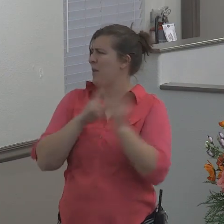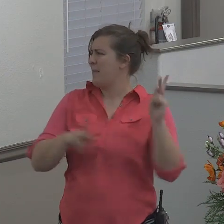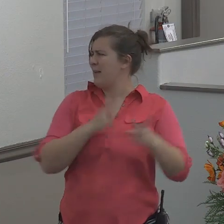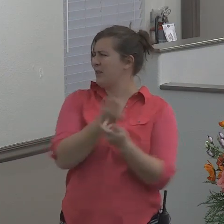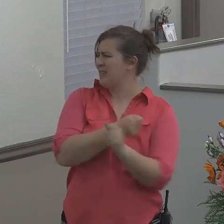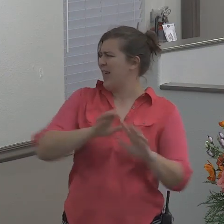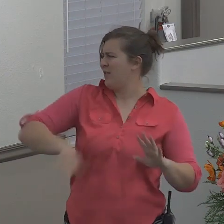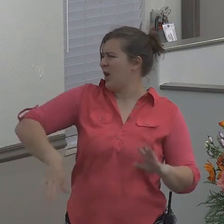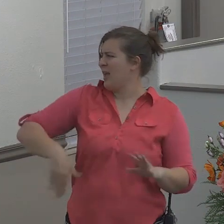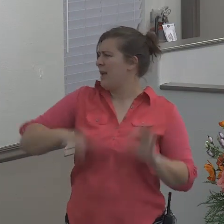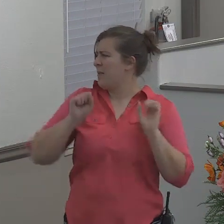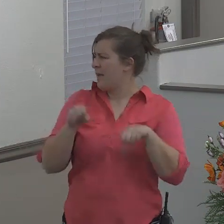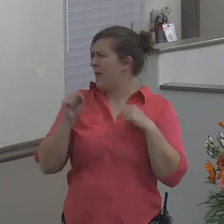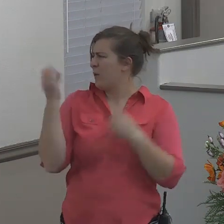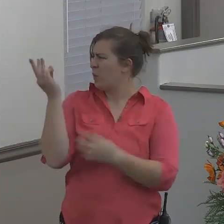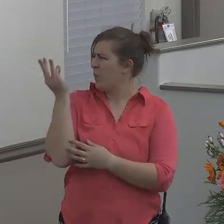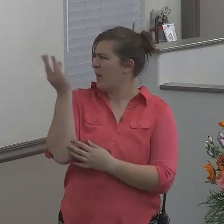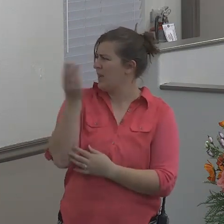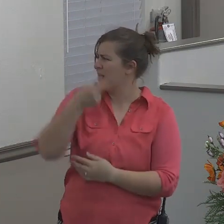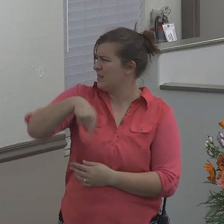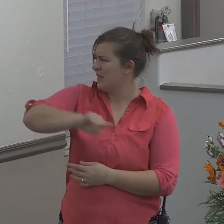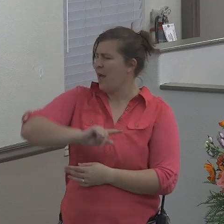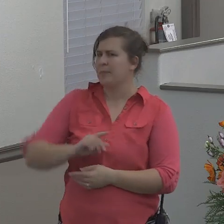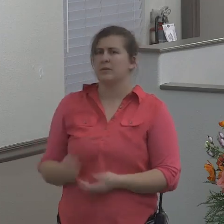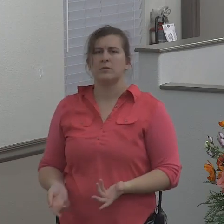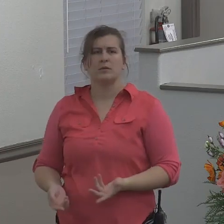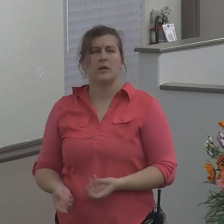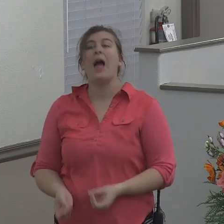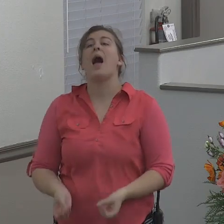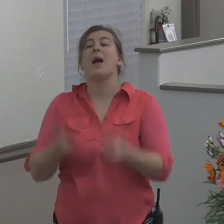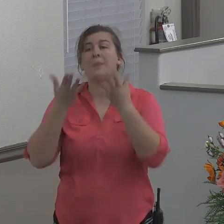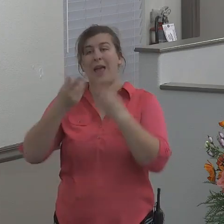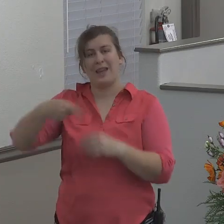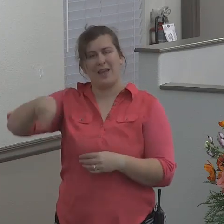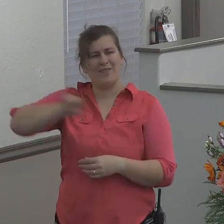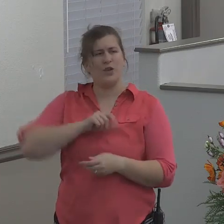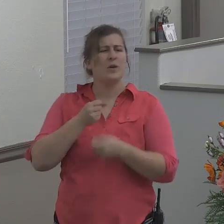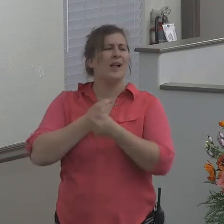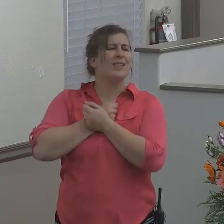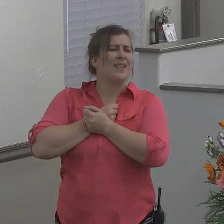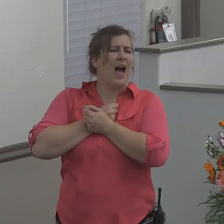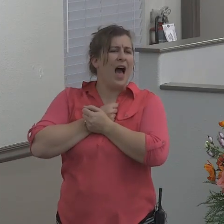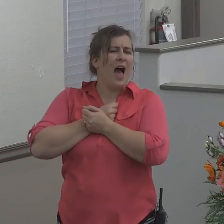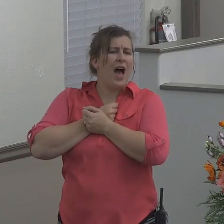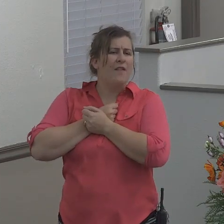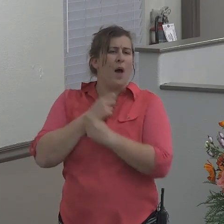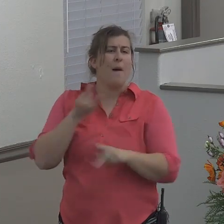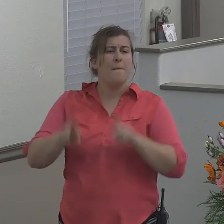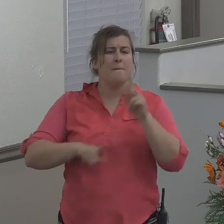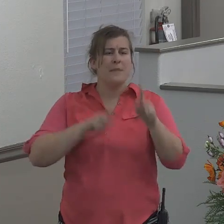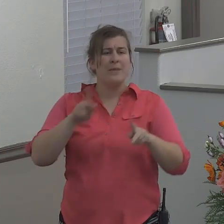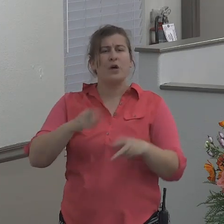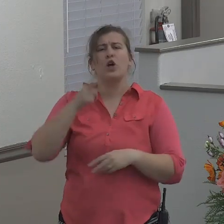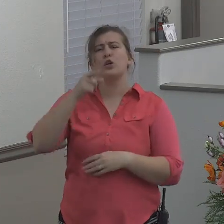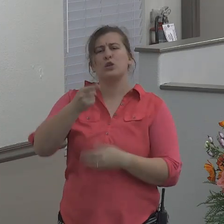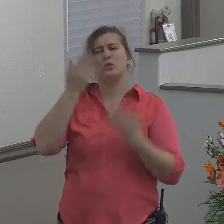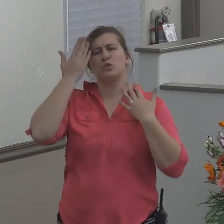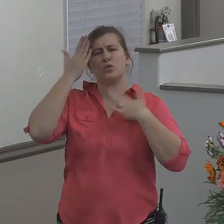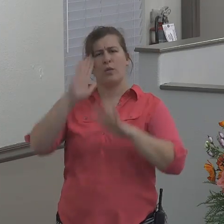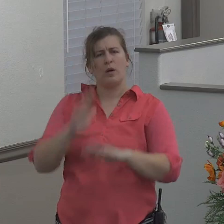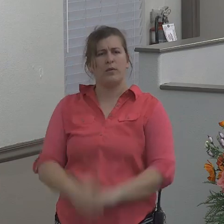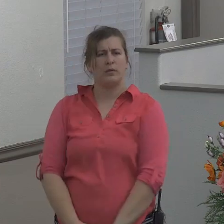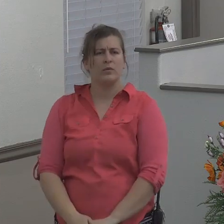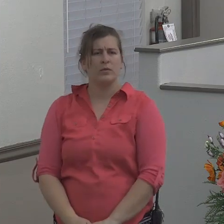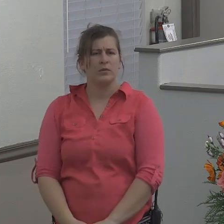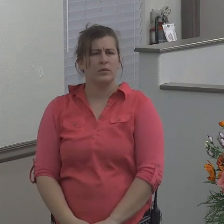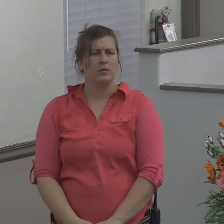to witness to him how many of you guys love people you don't know